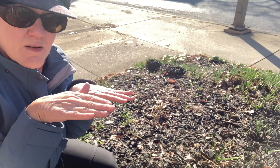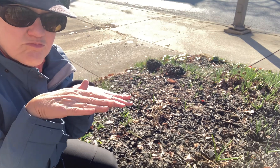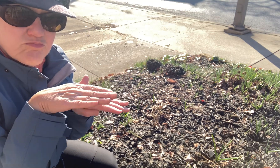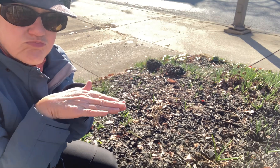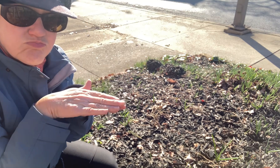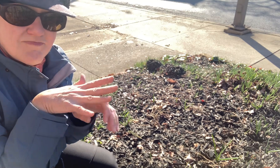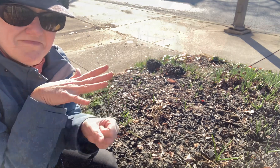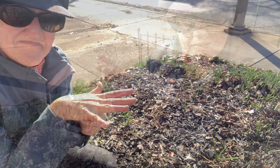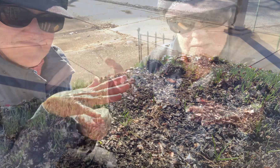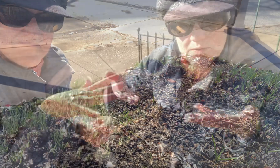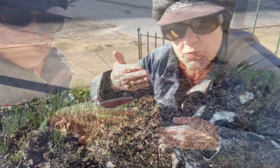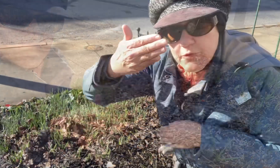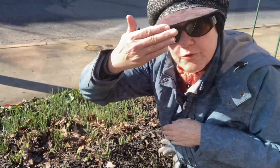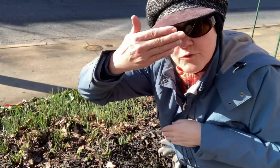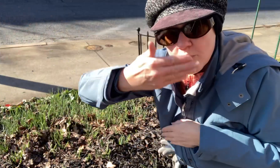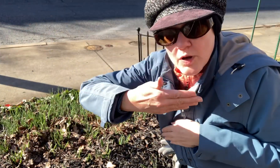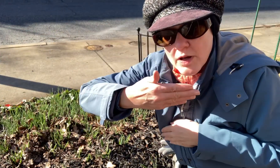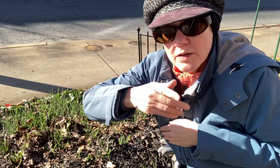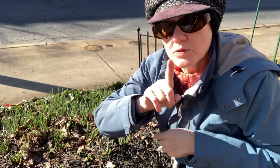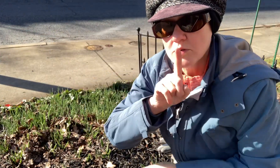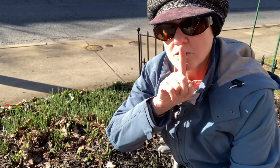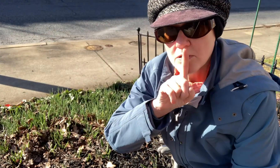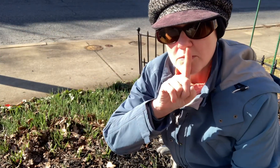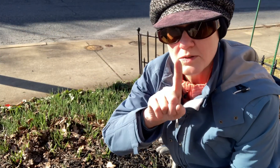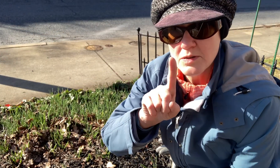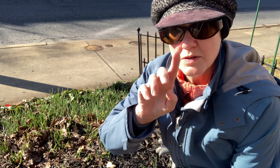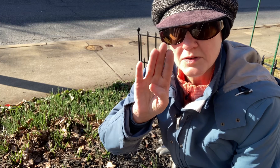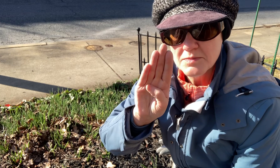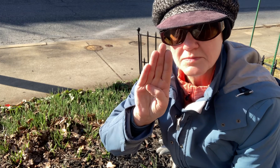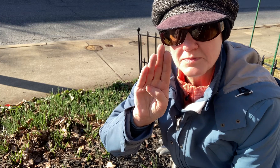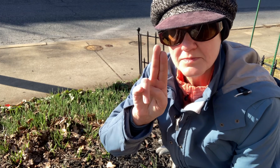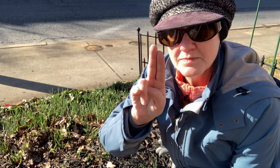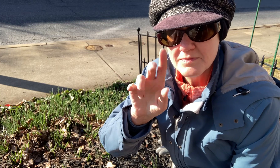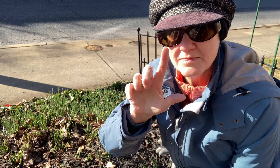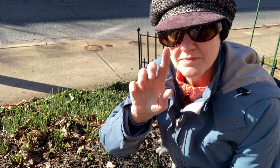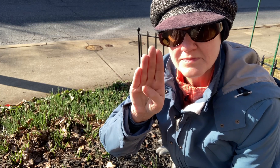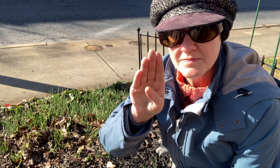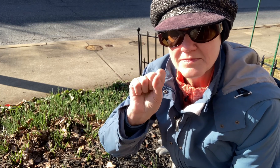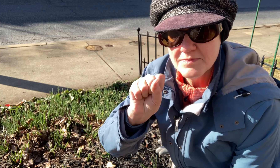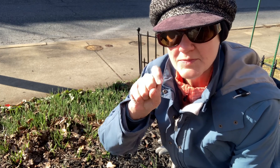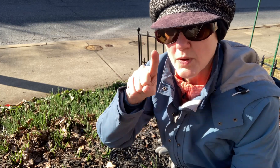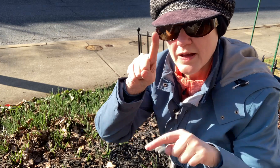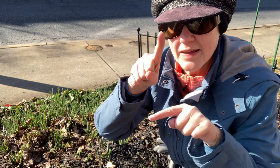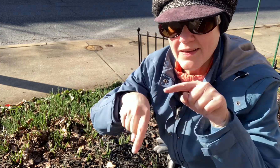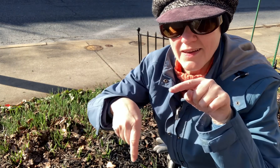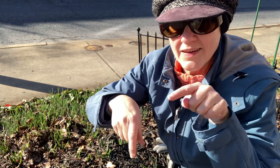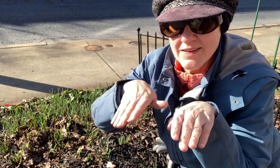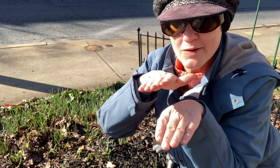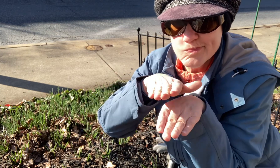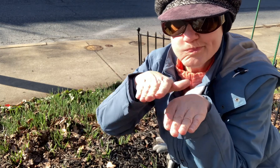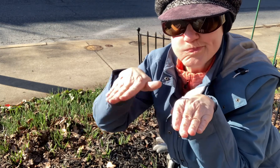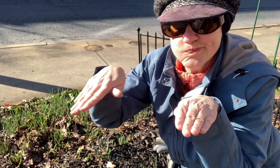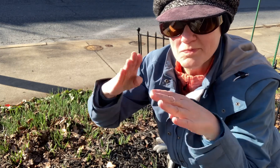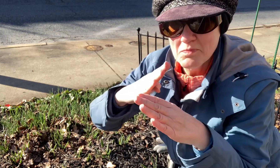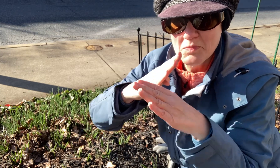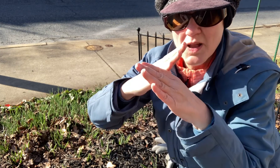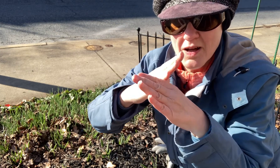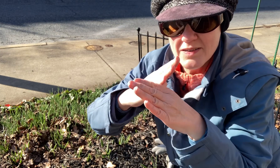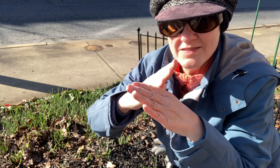cardboard wasn't lined up properly but along the front of this garden i have all my bulbs and i can't cover that with